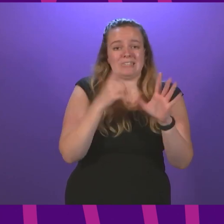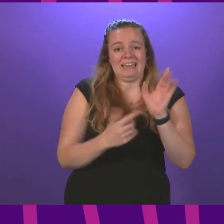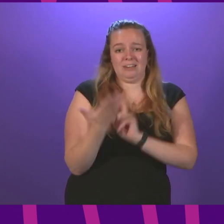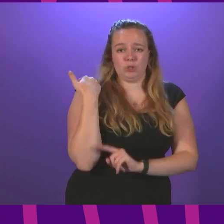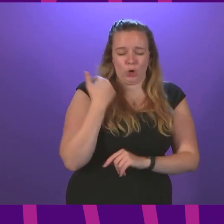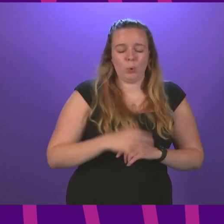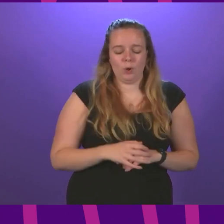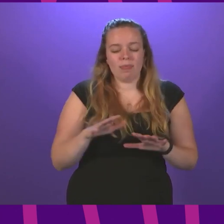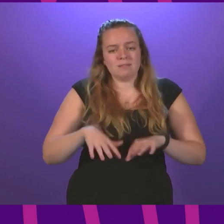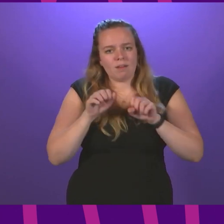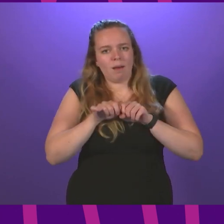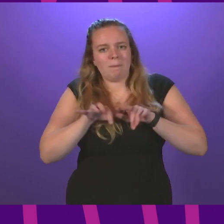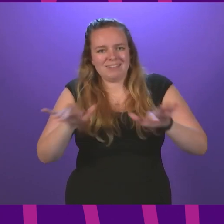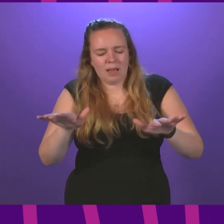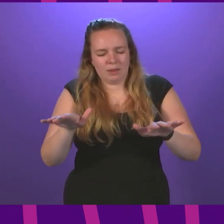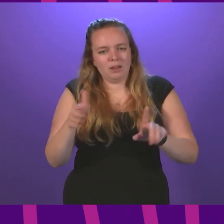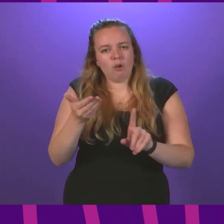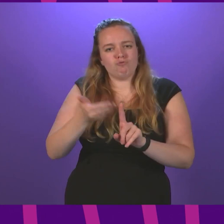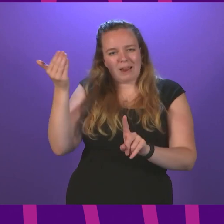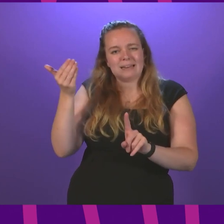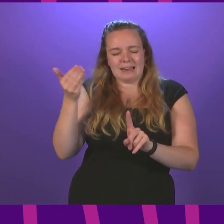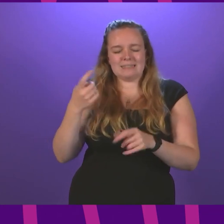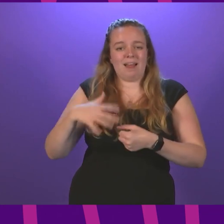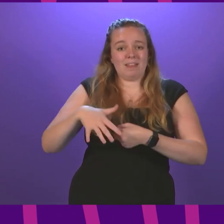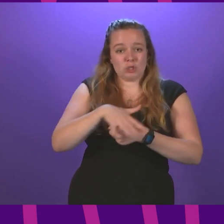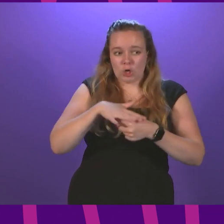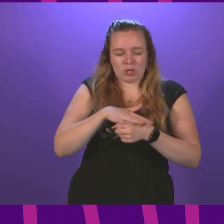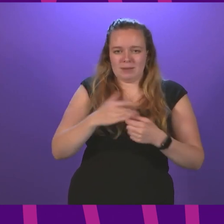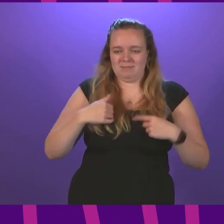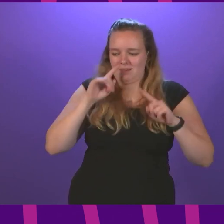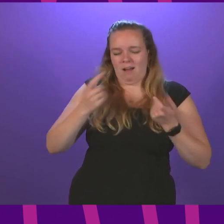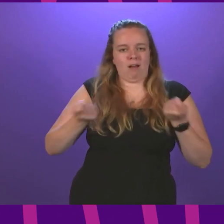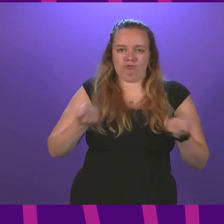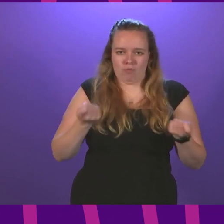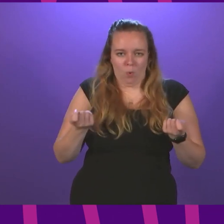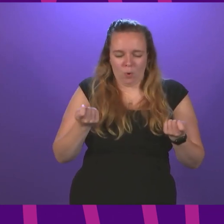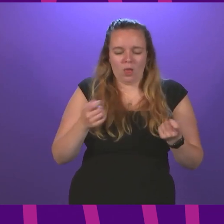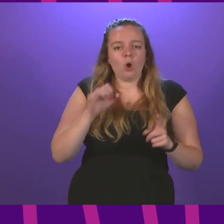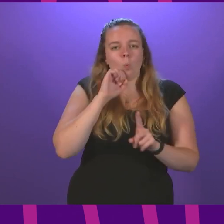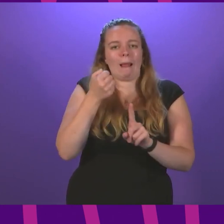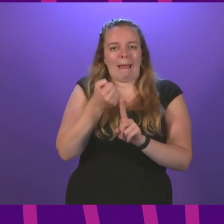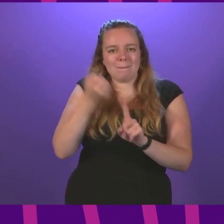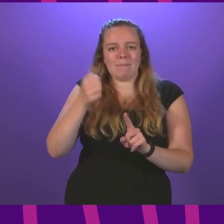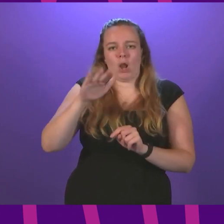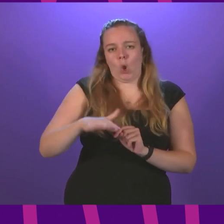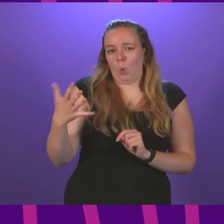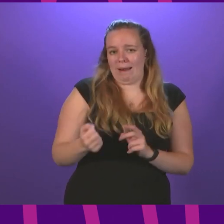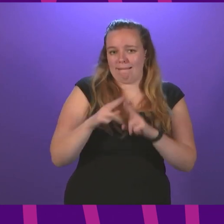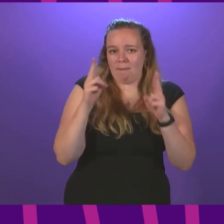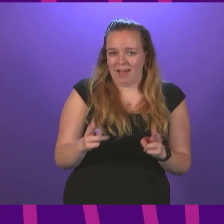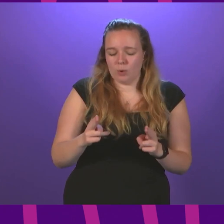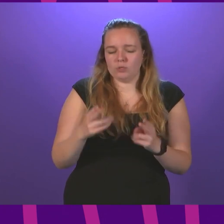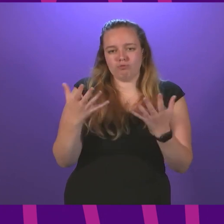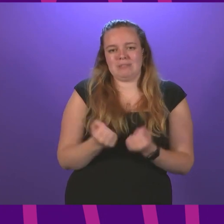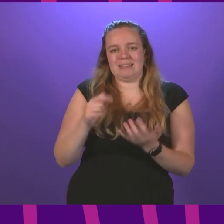At the start of the pandemic, there was a recognition that circumstances outwith their control were going to impact on low-income households in receipt of